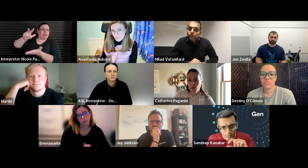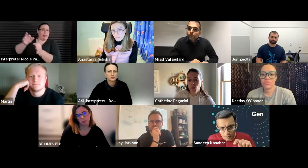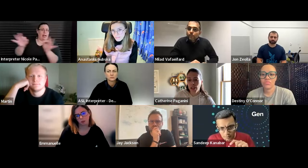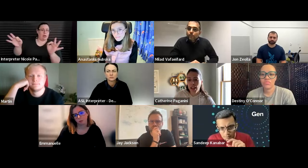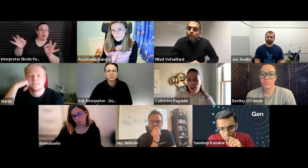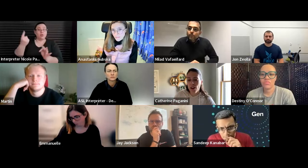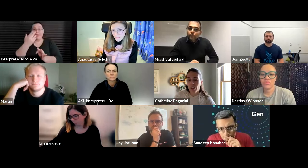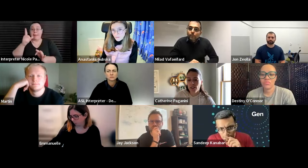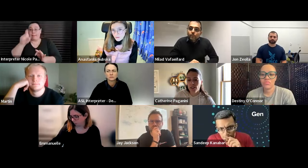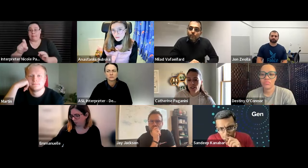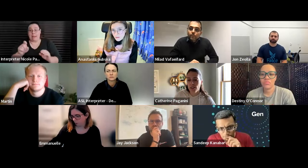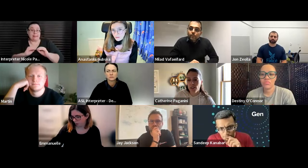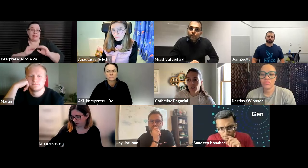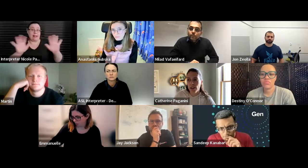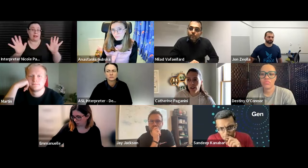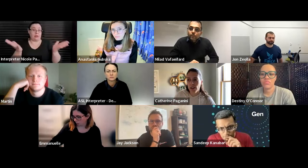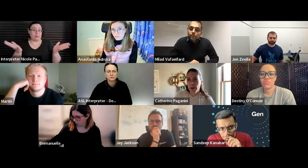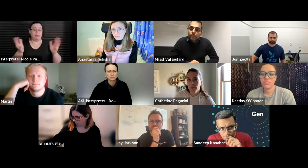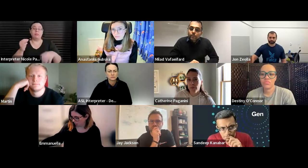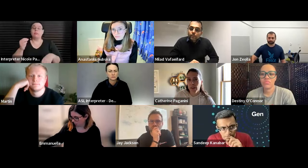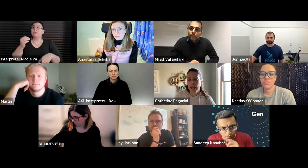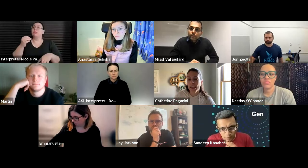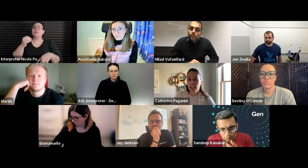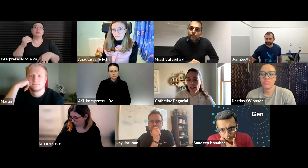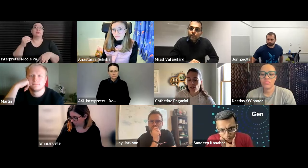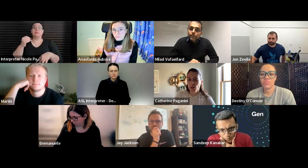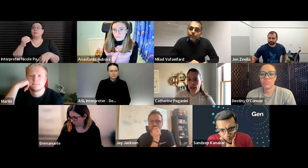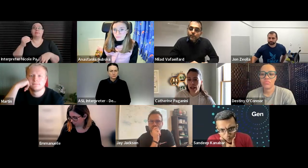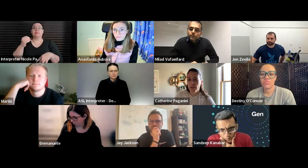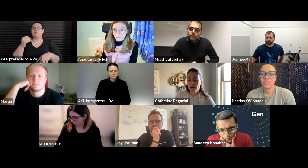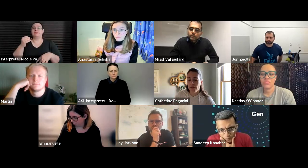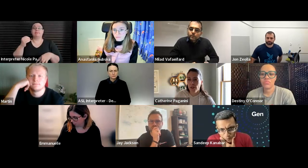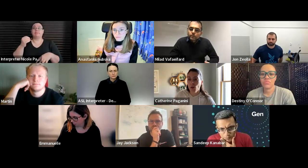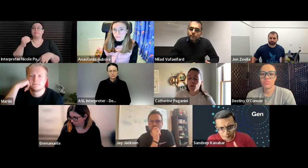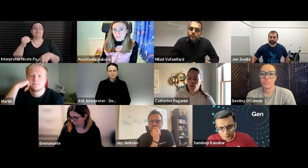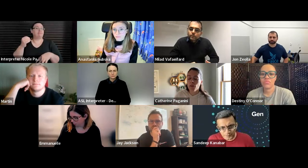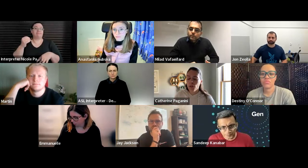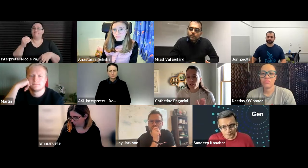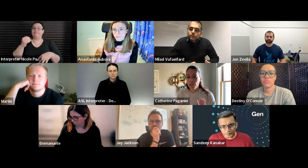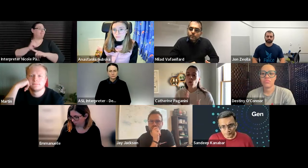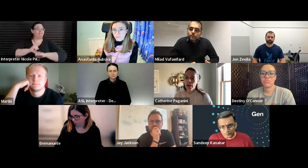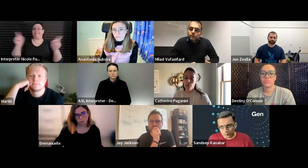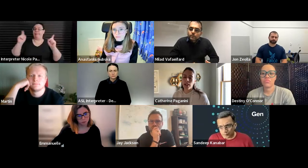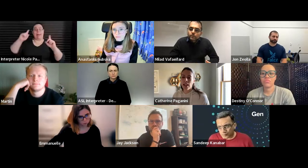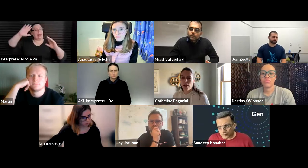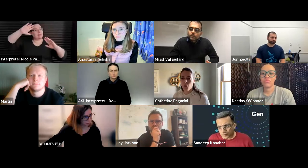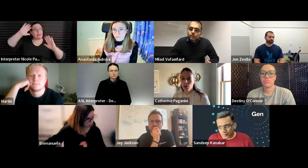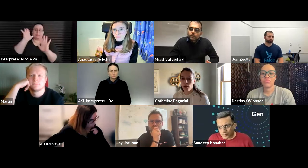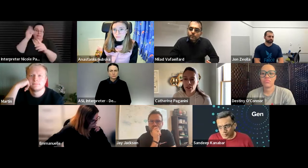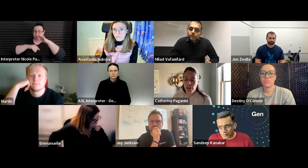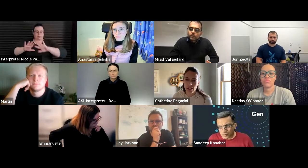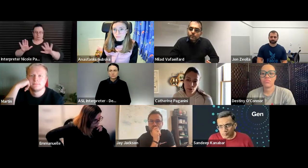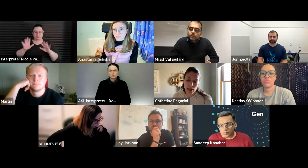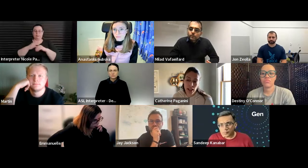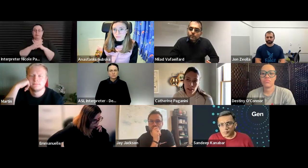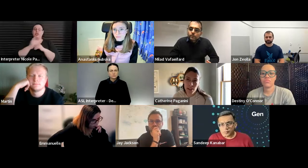be clear is we cannot um expect to have well first of all there